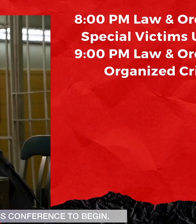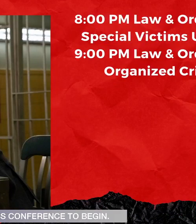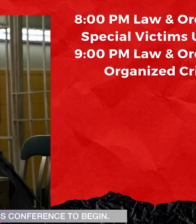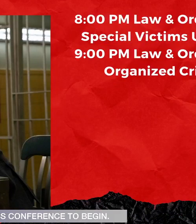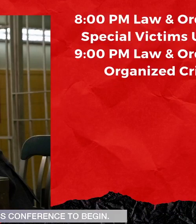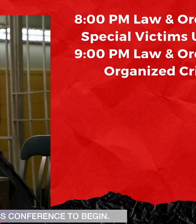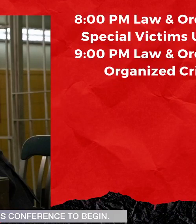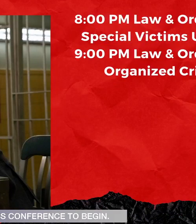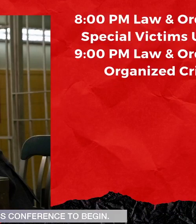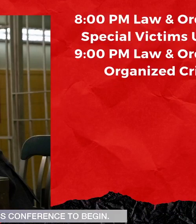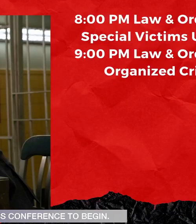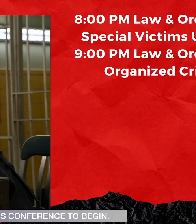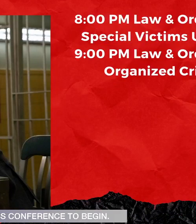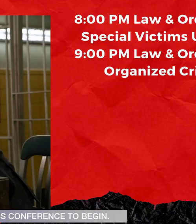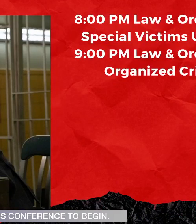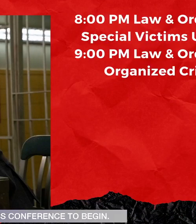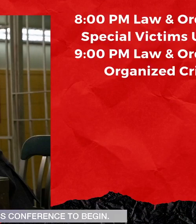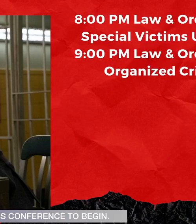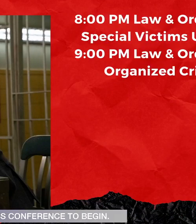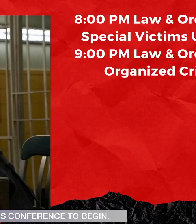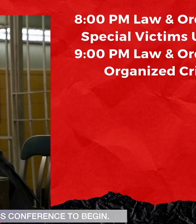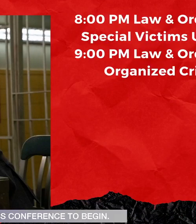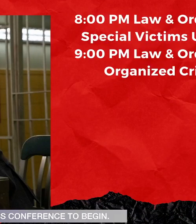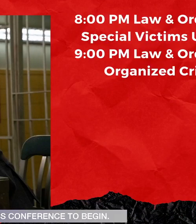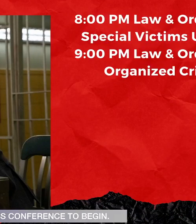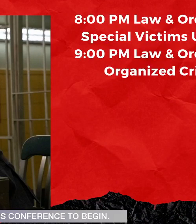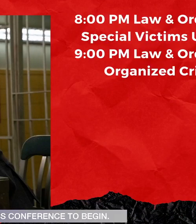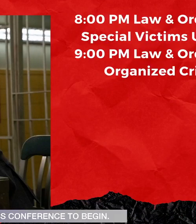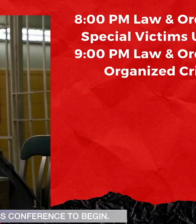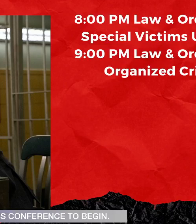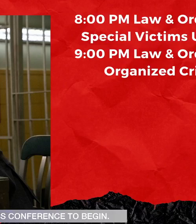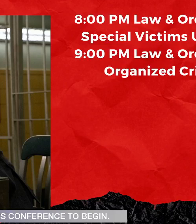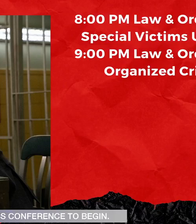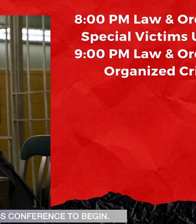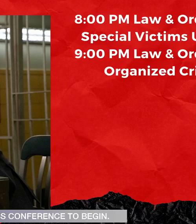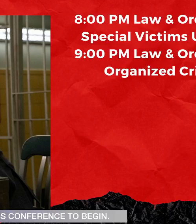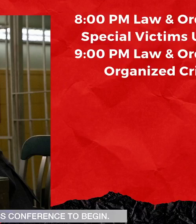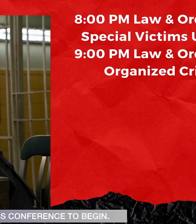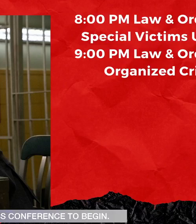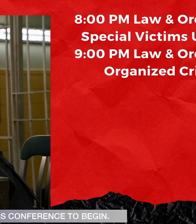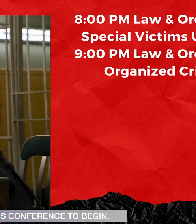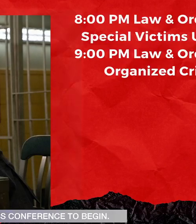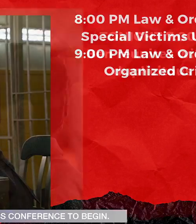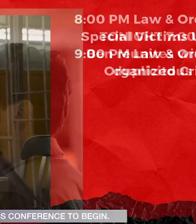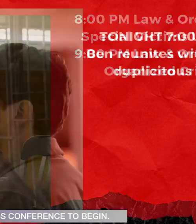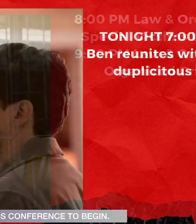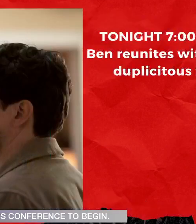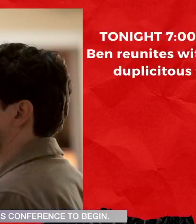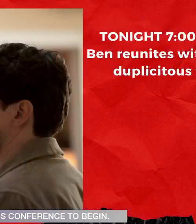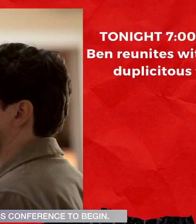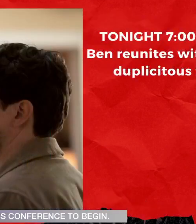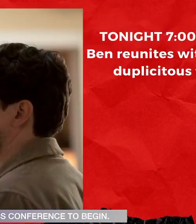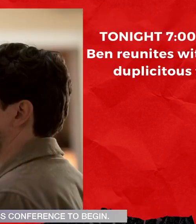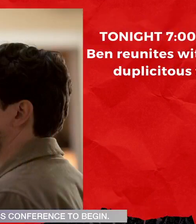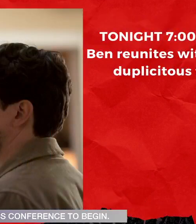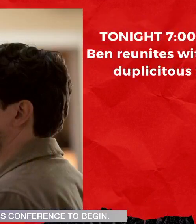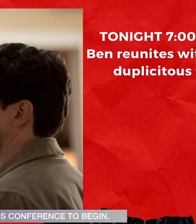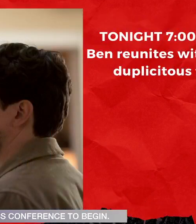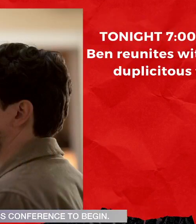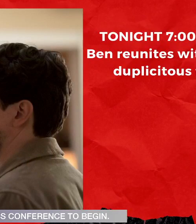at me In that old tin house by the sea